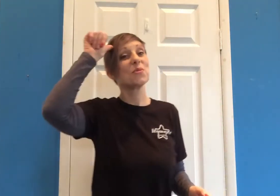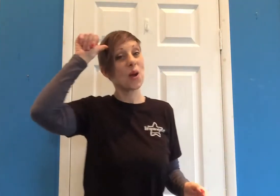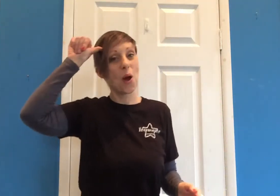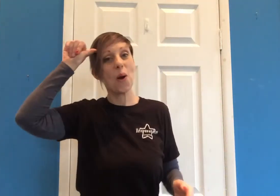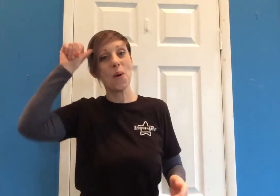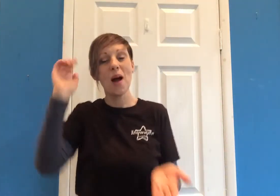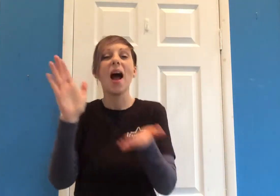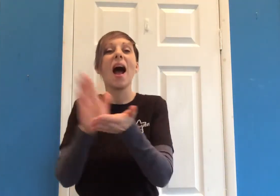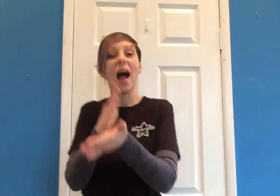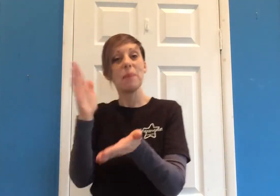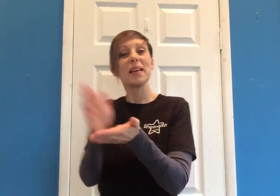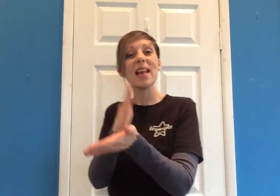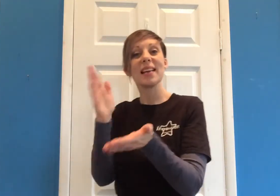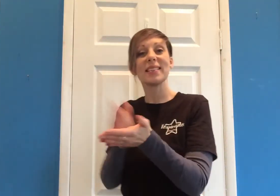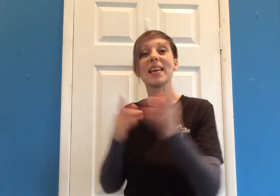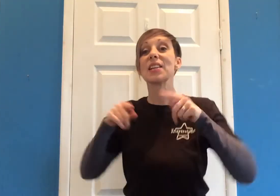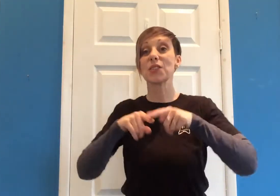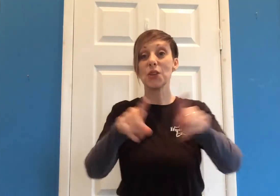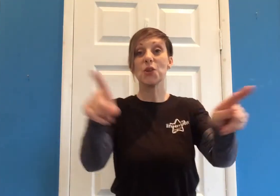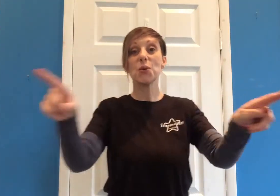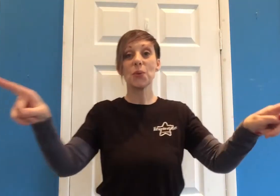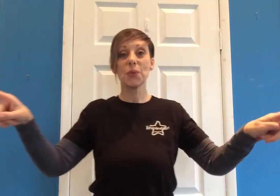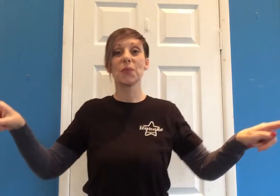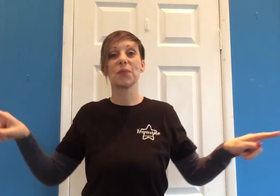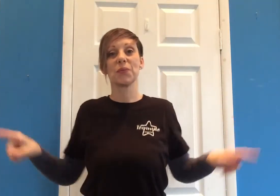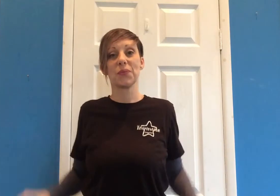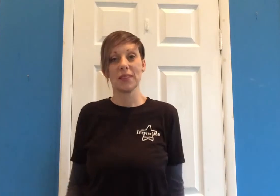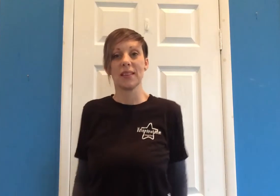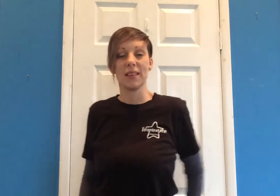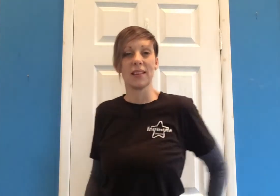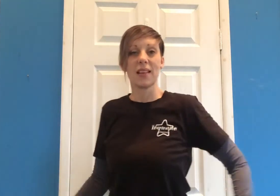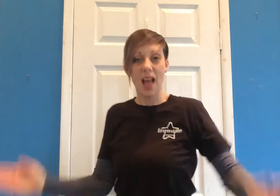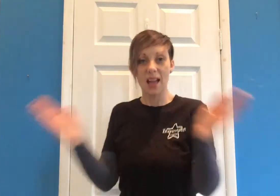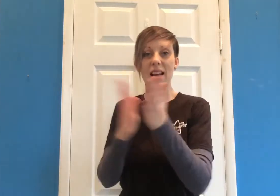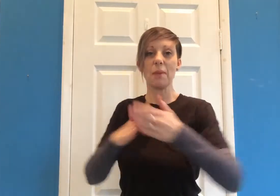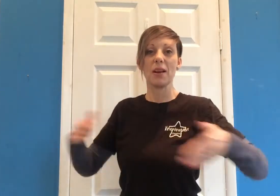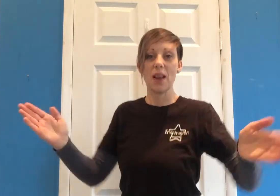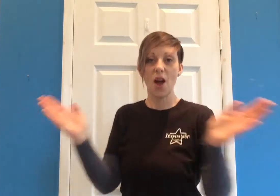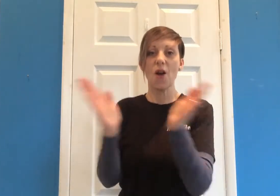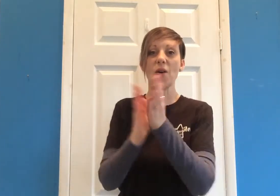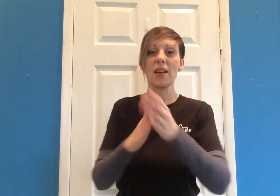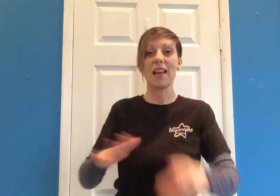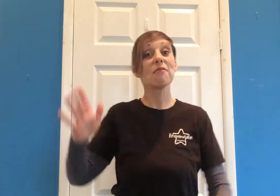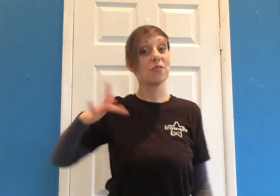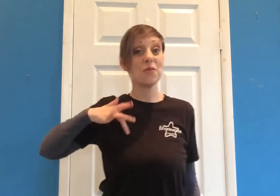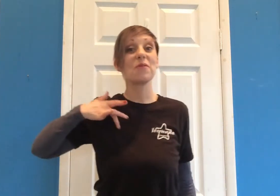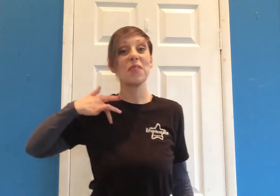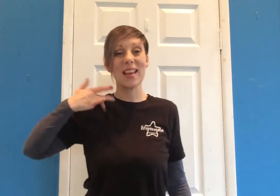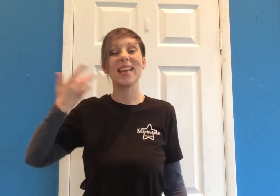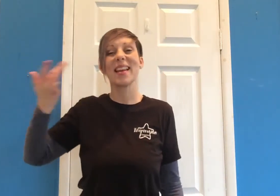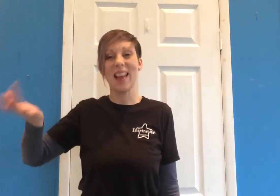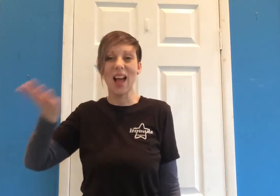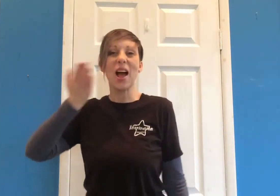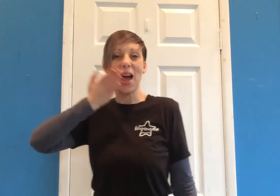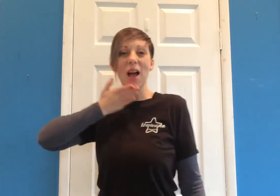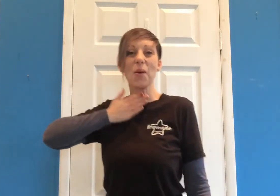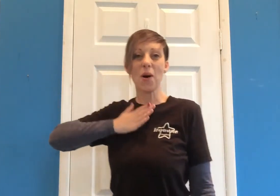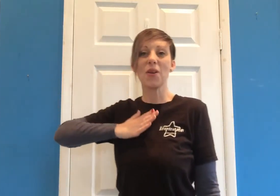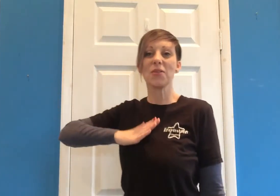know what happiness is to you. Because I'm happy. Come along if you feel like that's what you